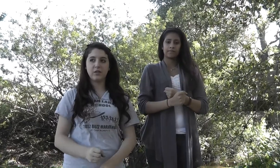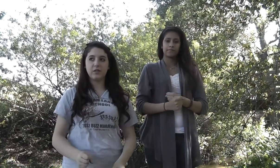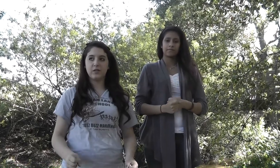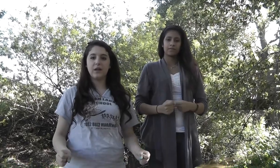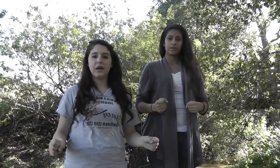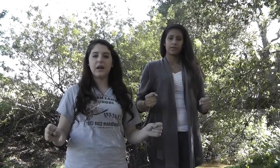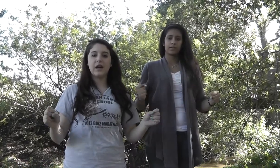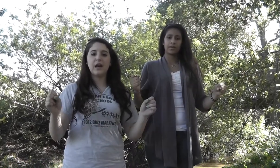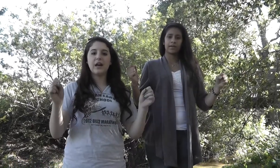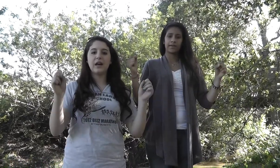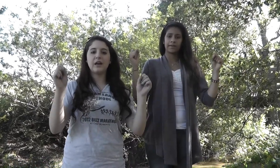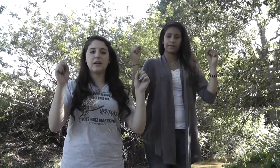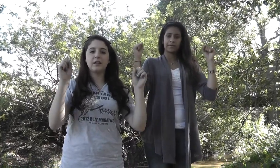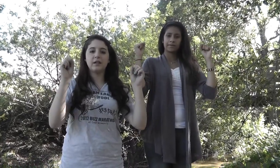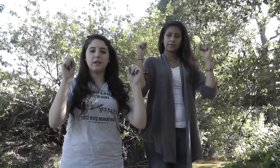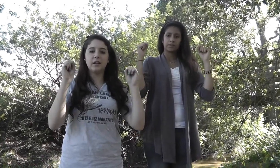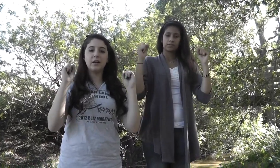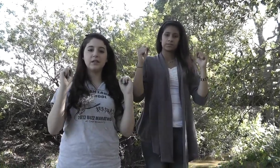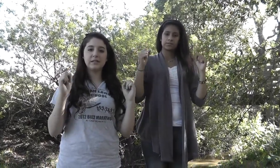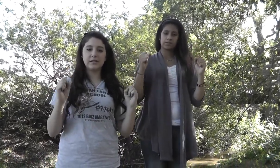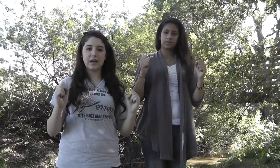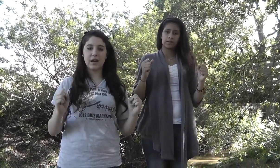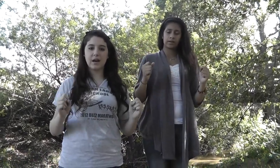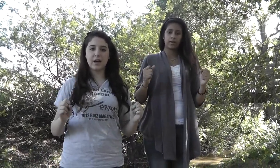And sound